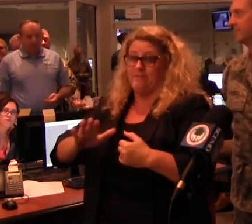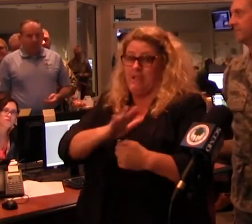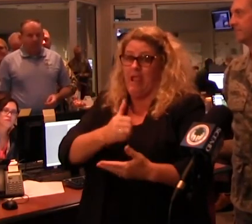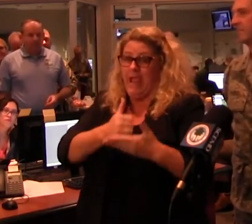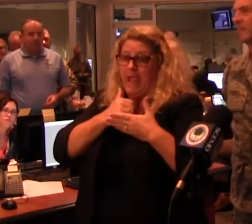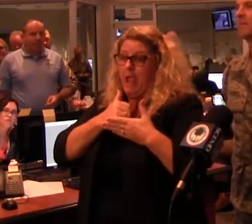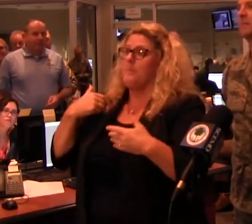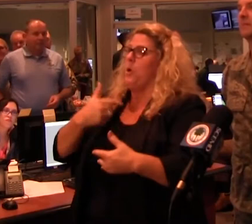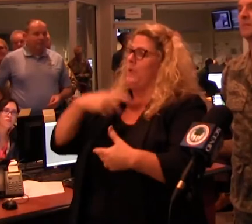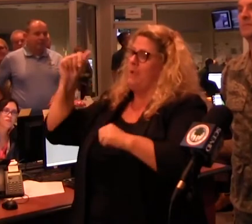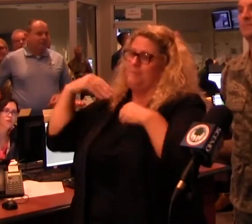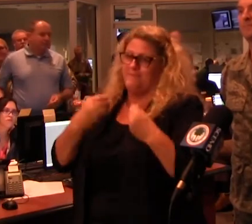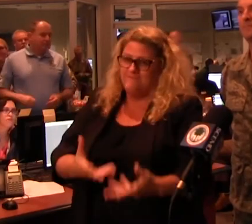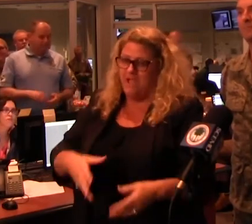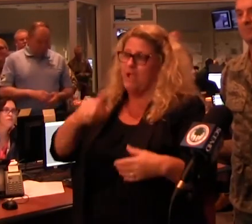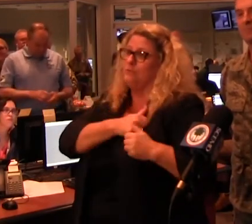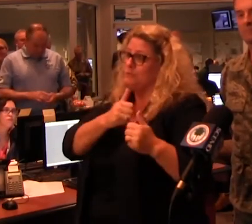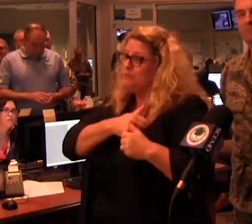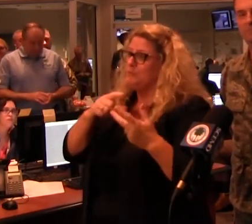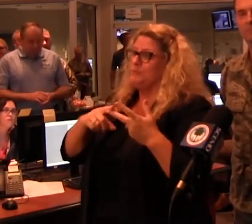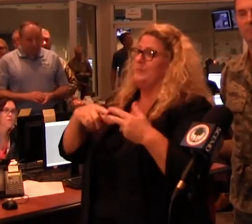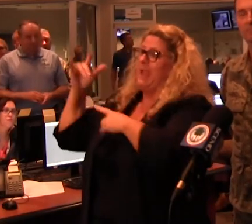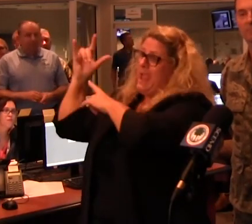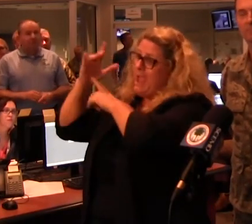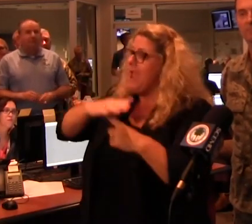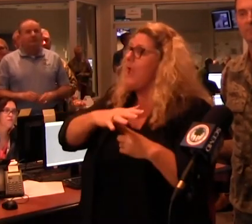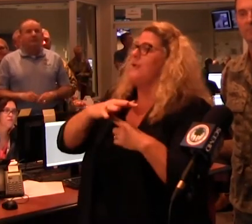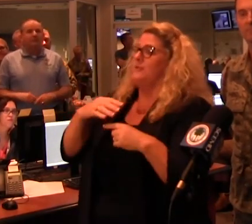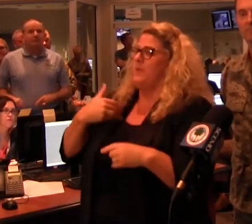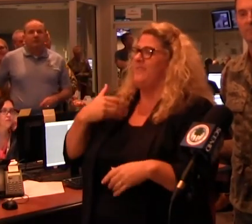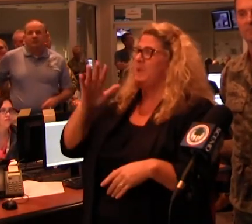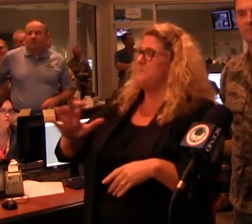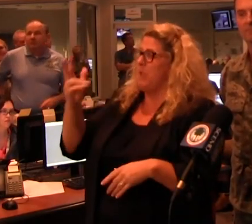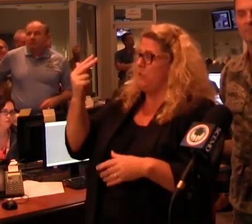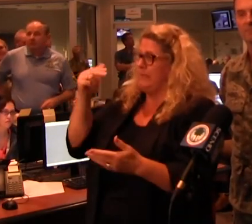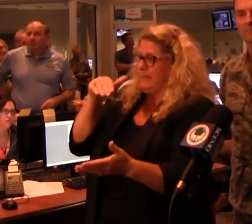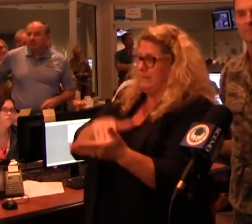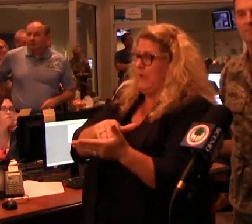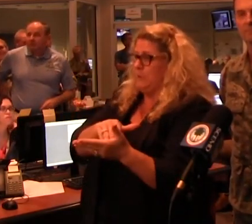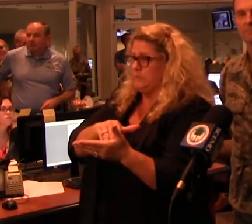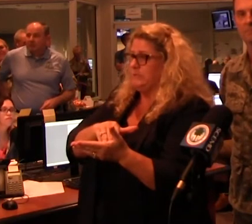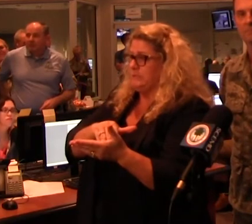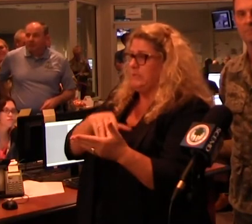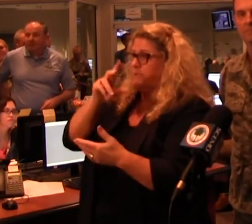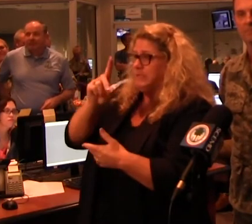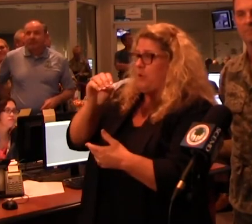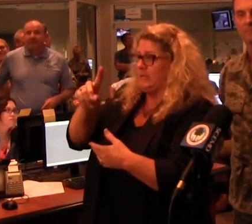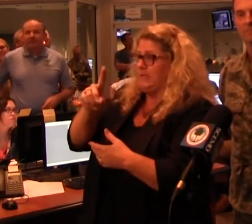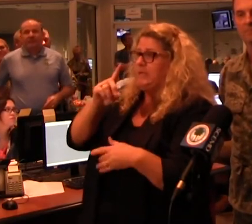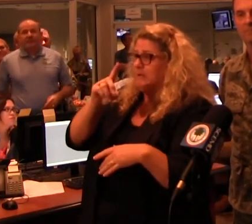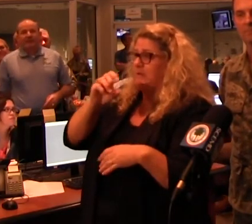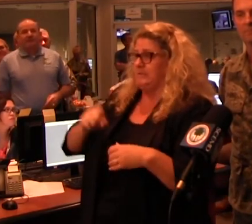troops, the airmen to be able to respond appropriately. And so we currently have about 13,000 DOD personnel,